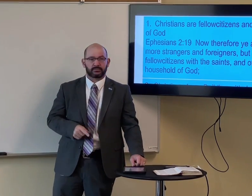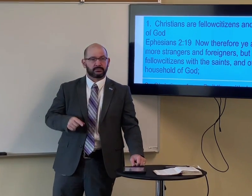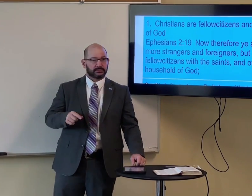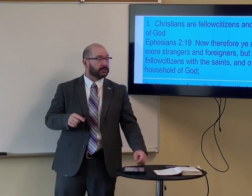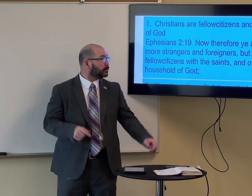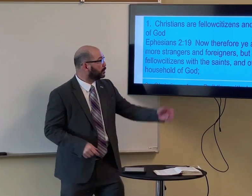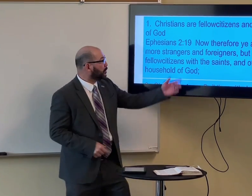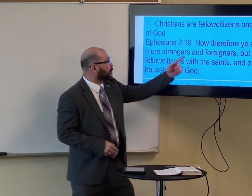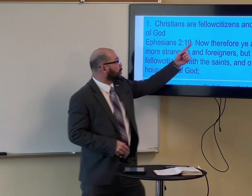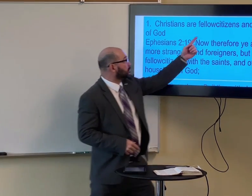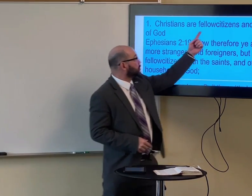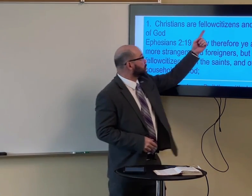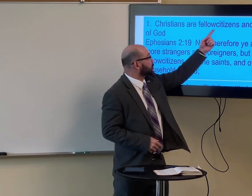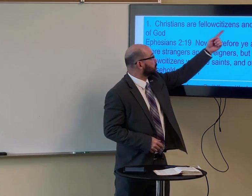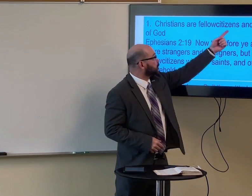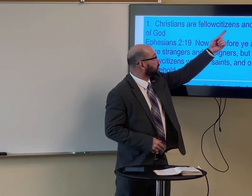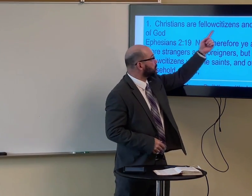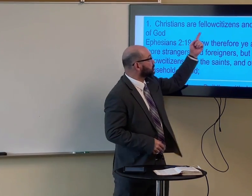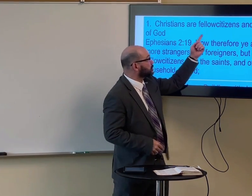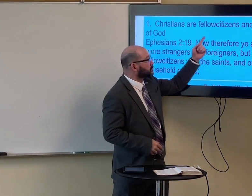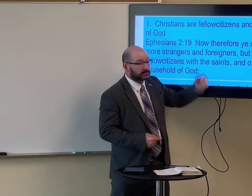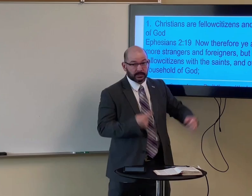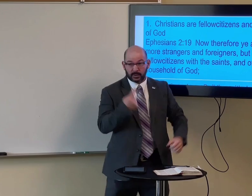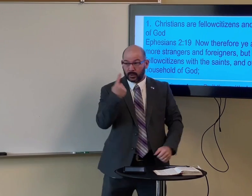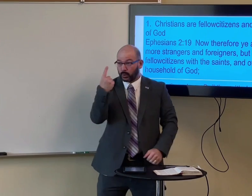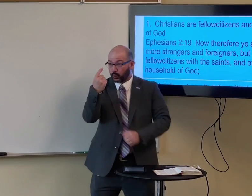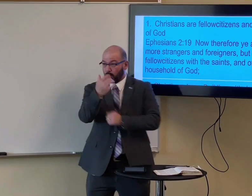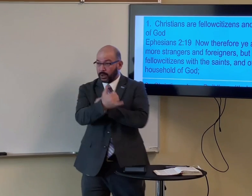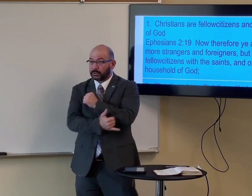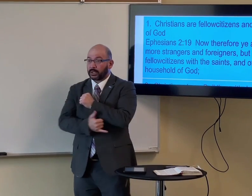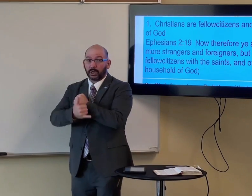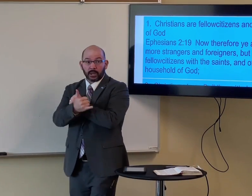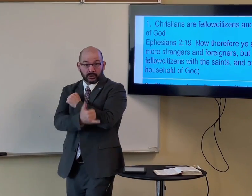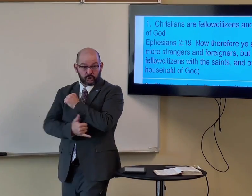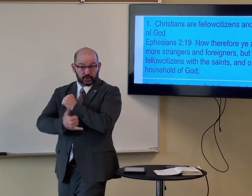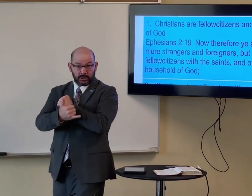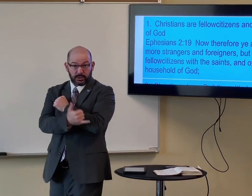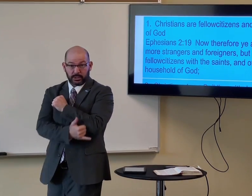Really? Fellow citizens. One country.